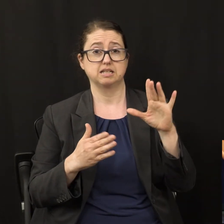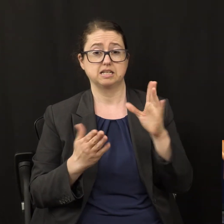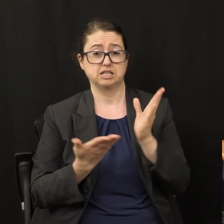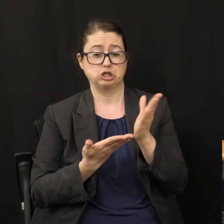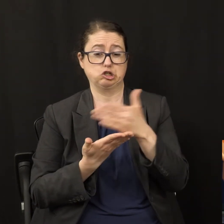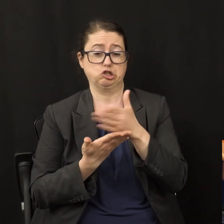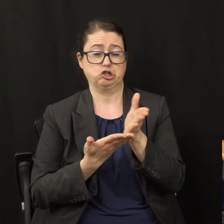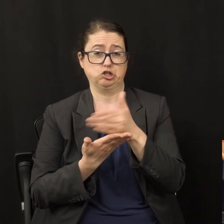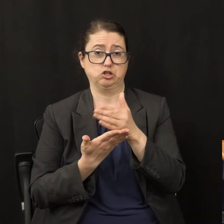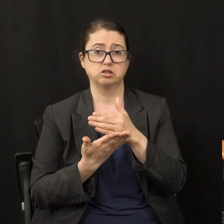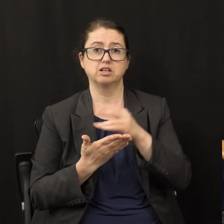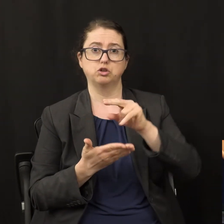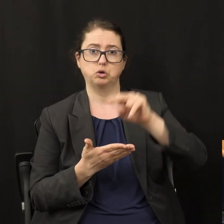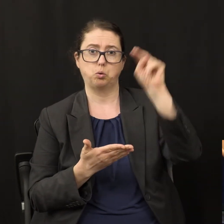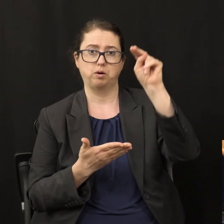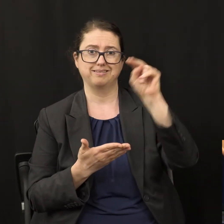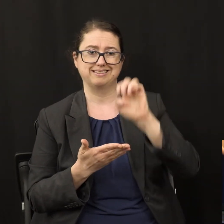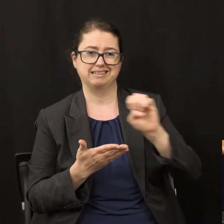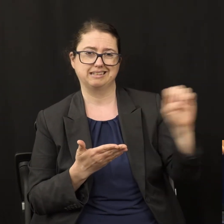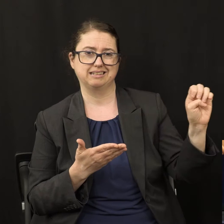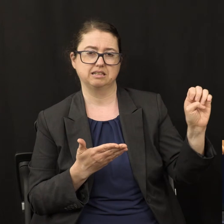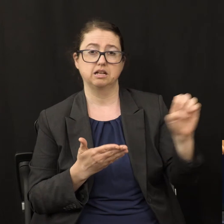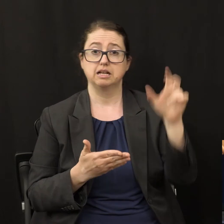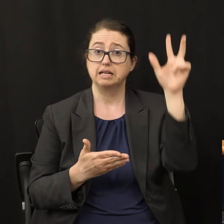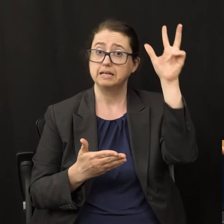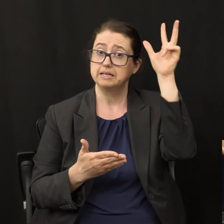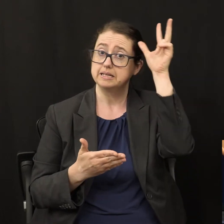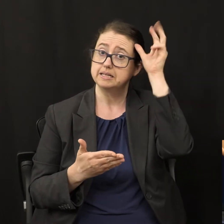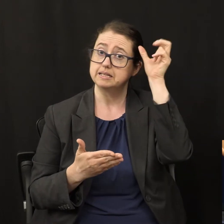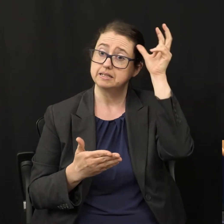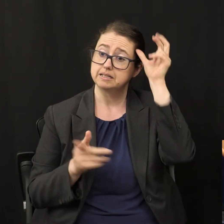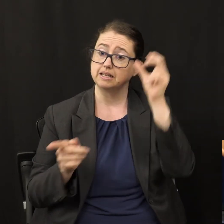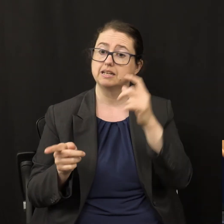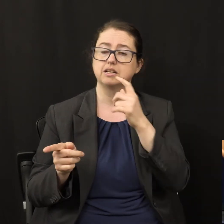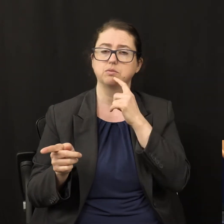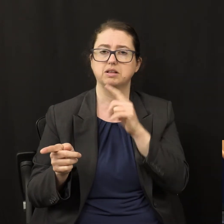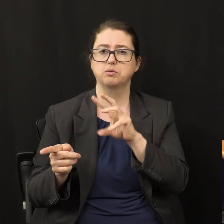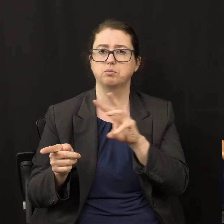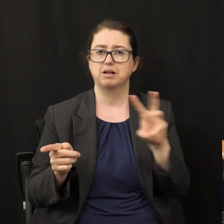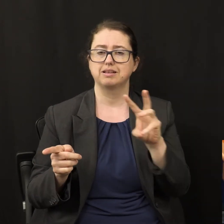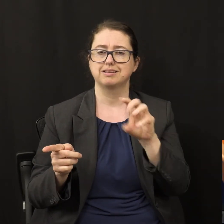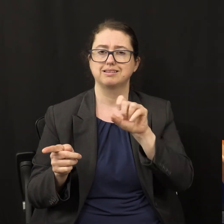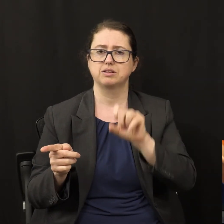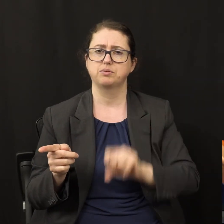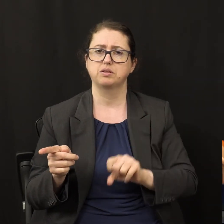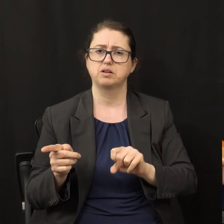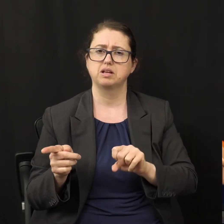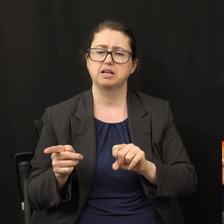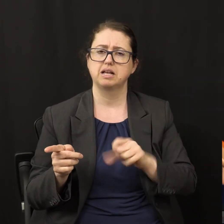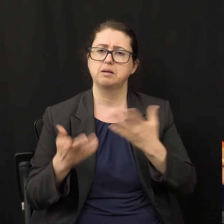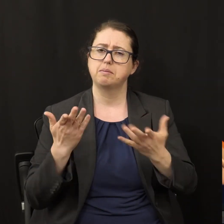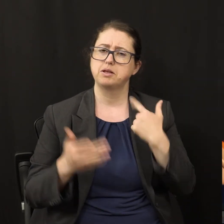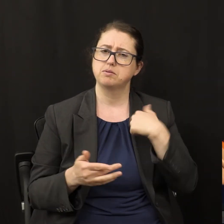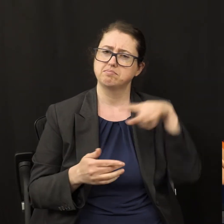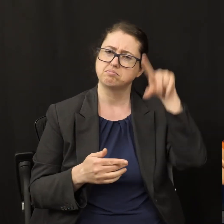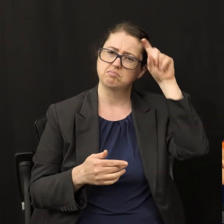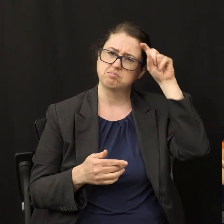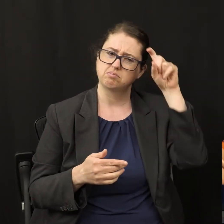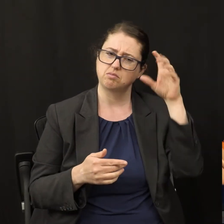Satan's points of the compass are west and south. And you say, why is that? It has to